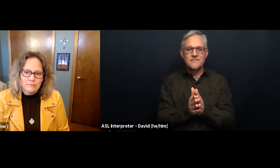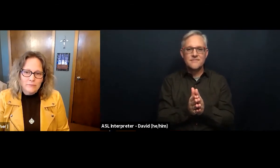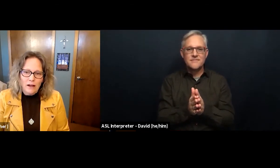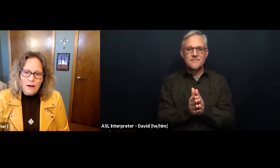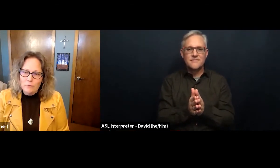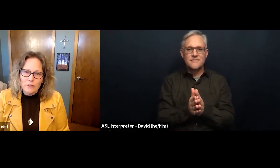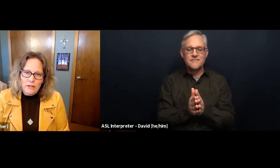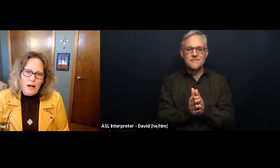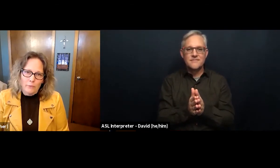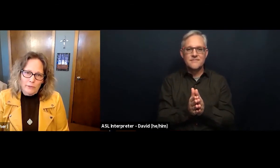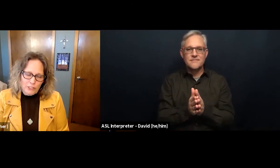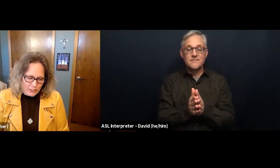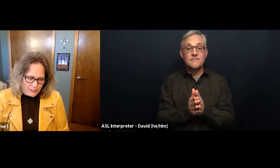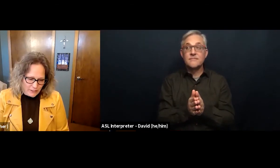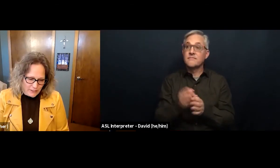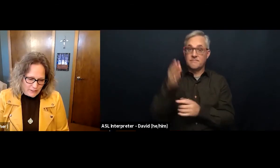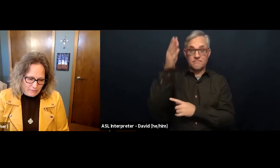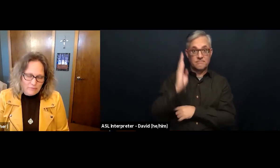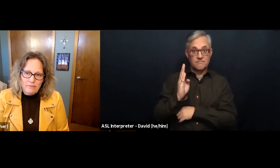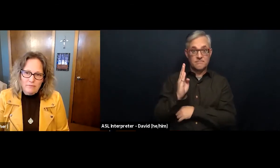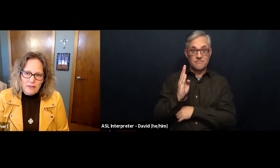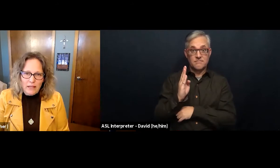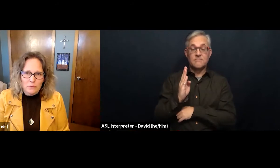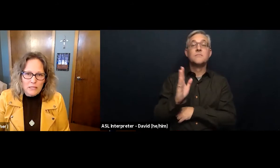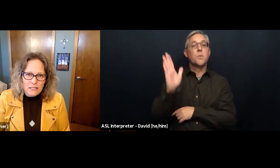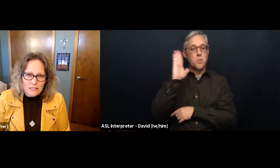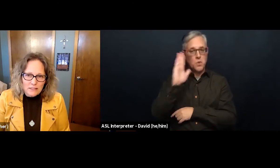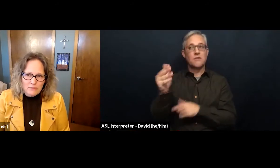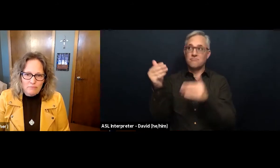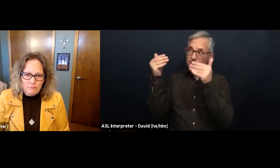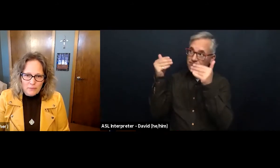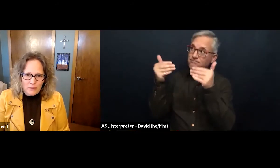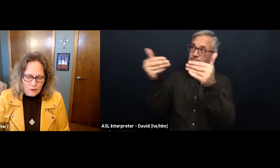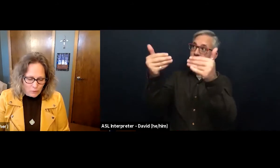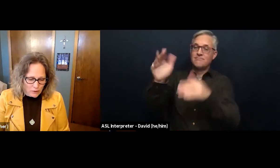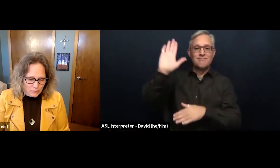God will accomplish justice and peace in our world.